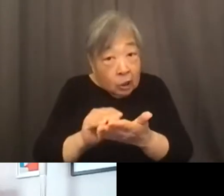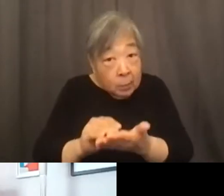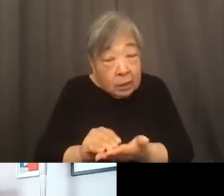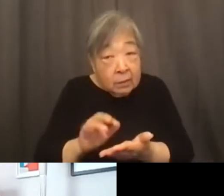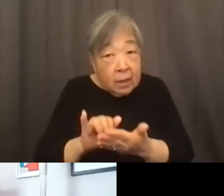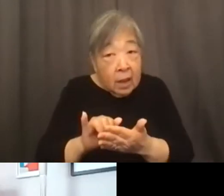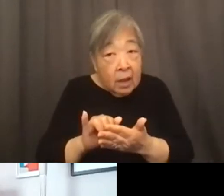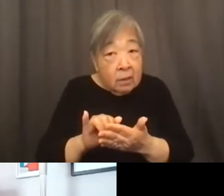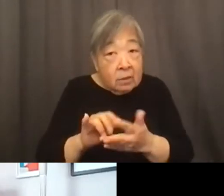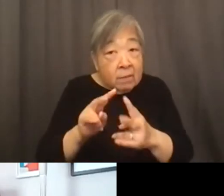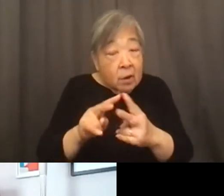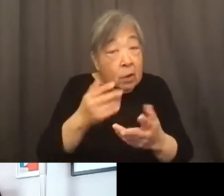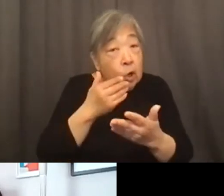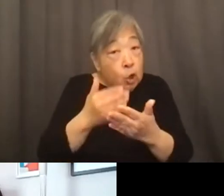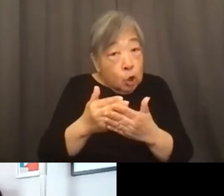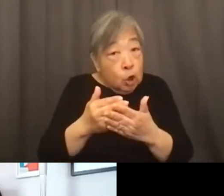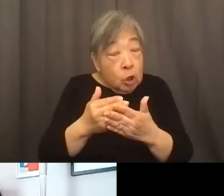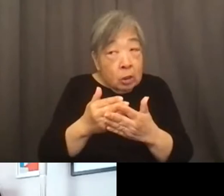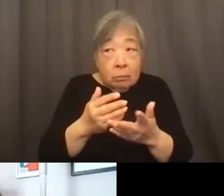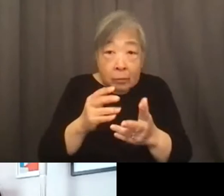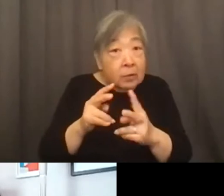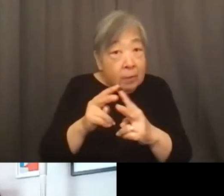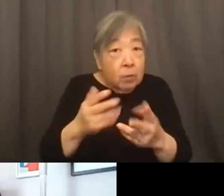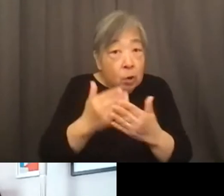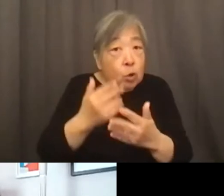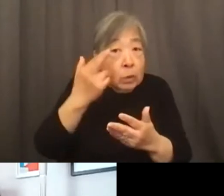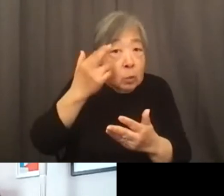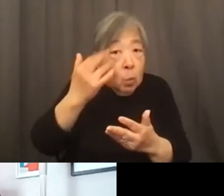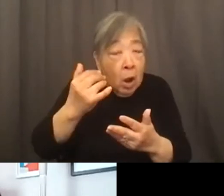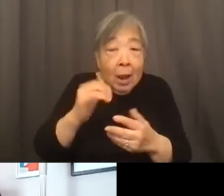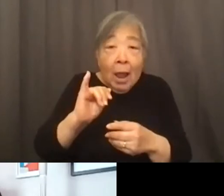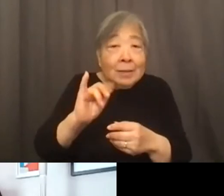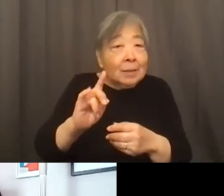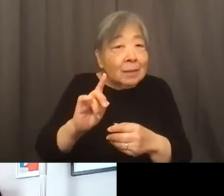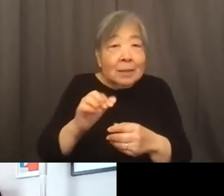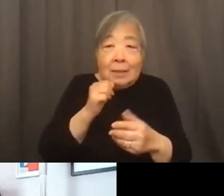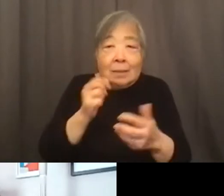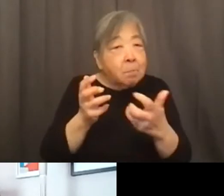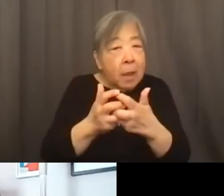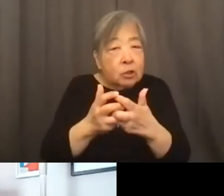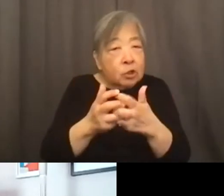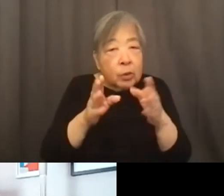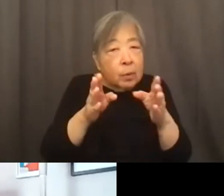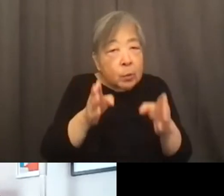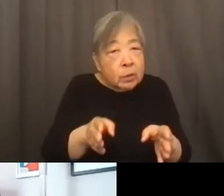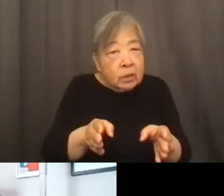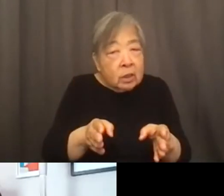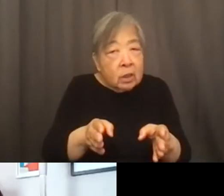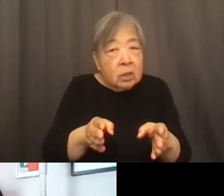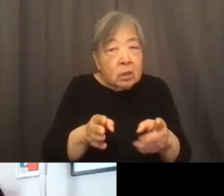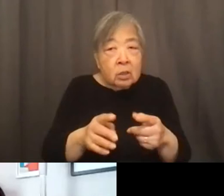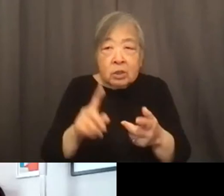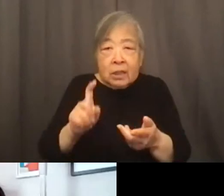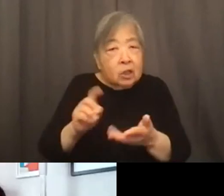good fair housing just a very good reason why the ID doesn't match the person and that just needs to be